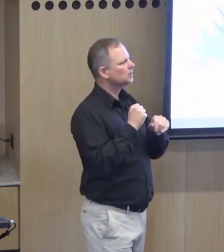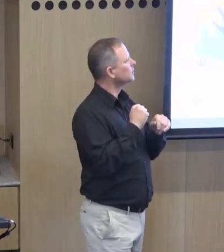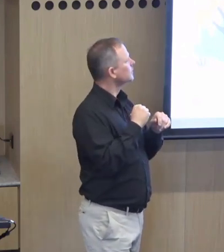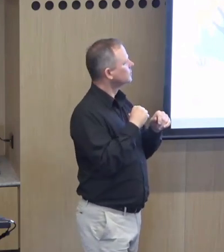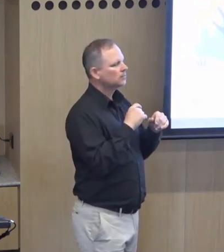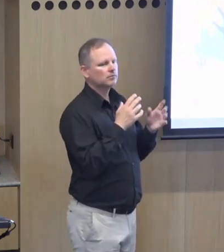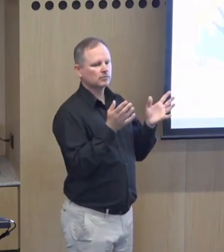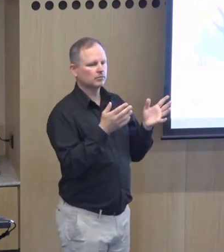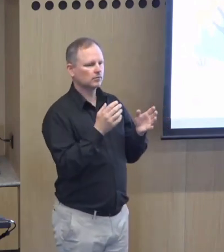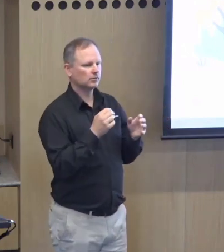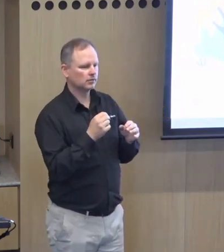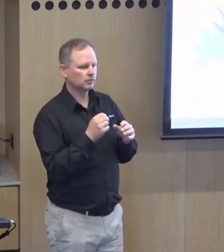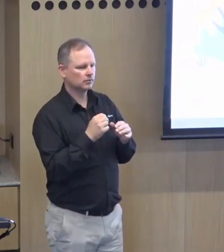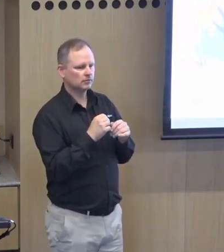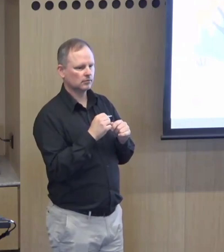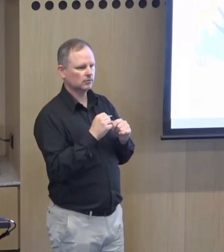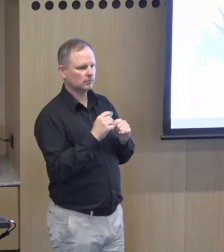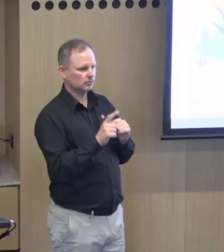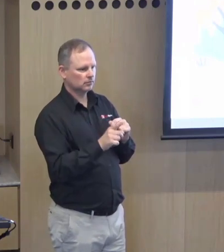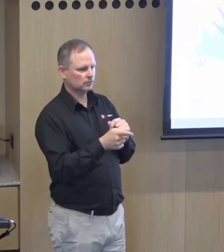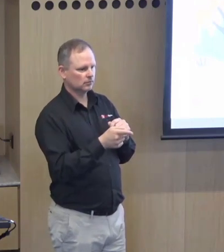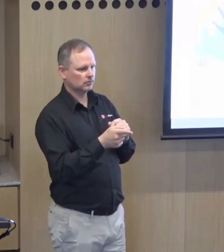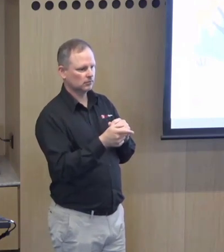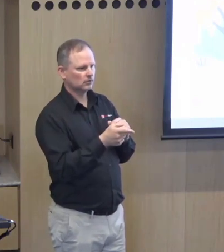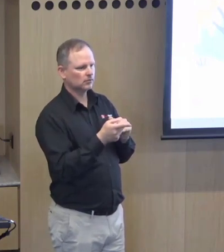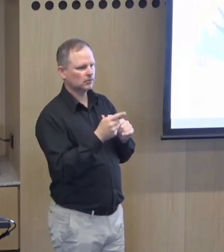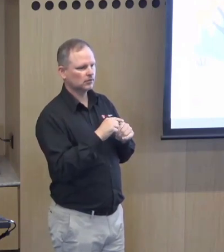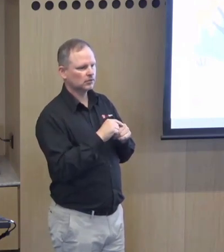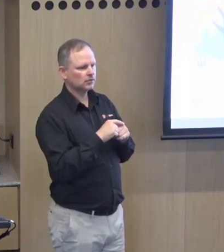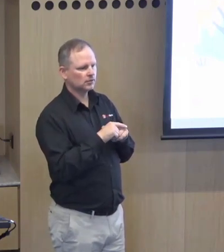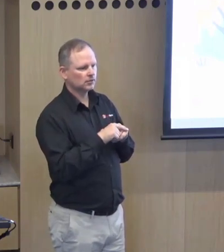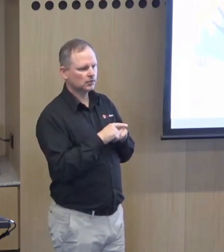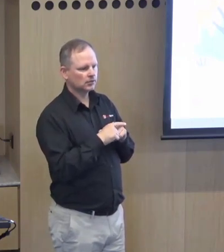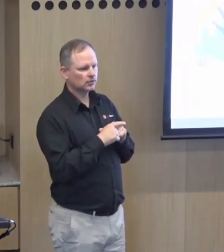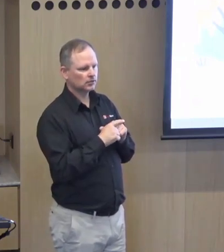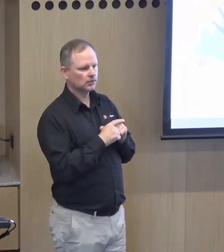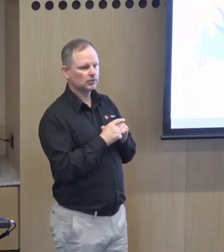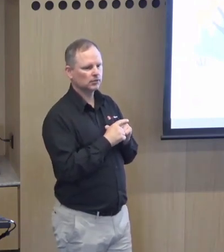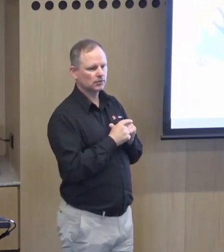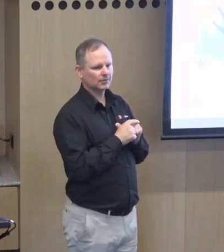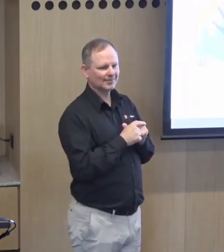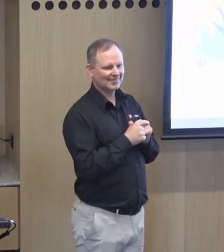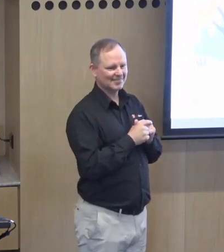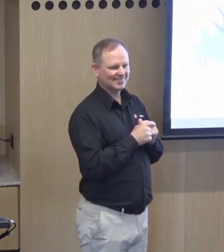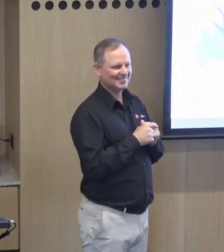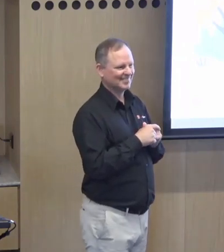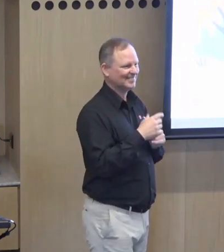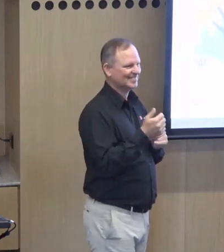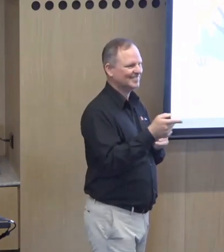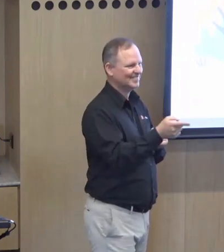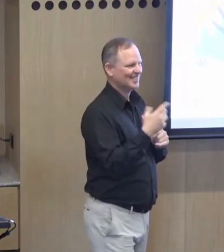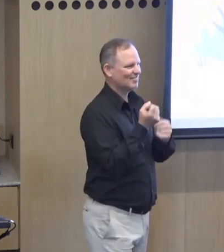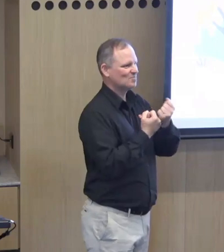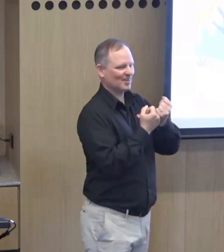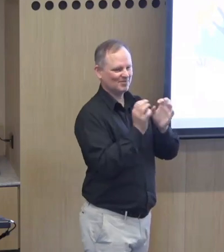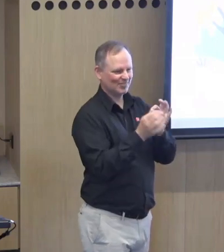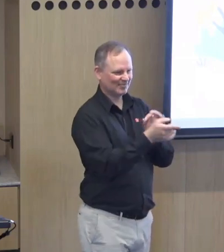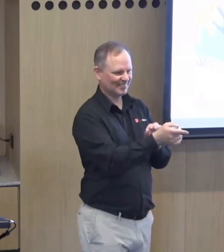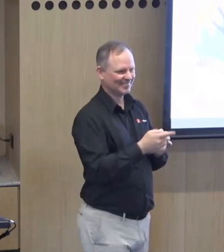um that's taken place in in sorry i'm